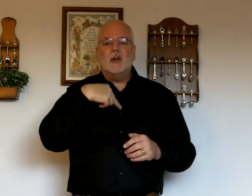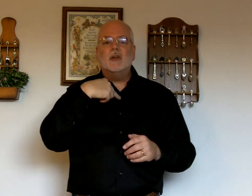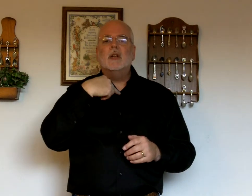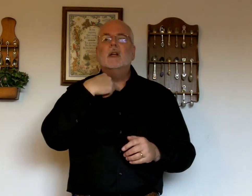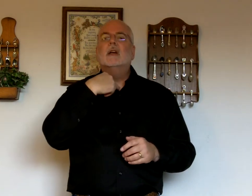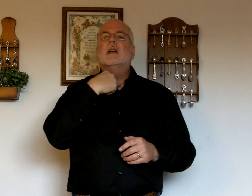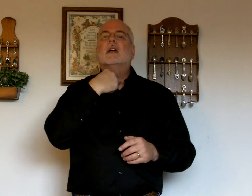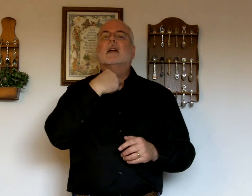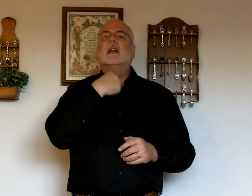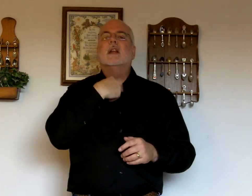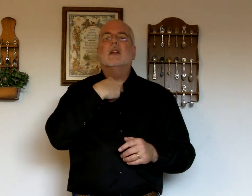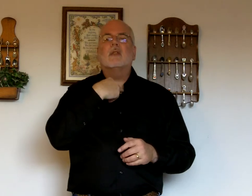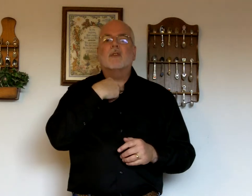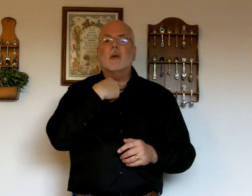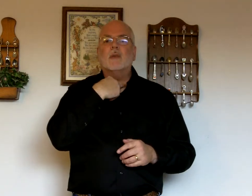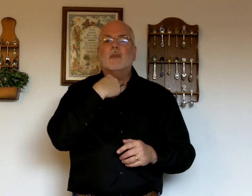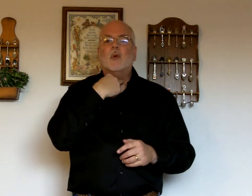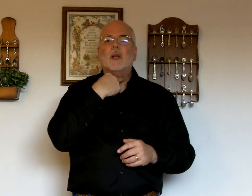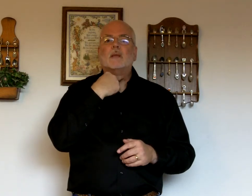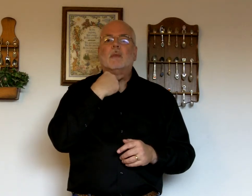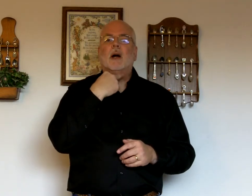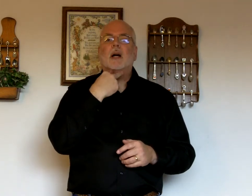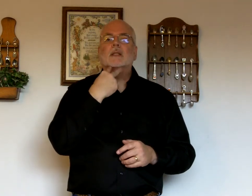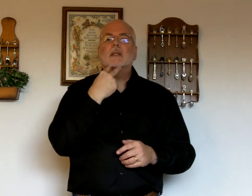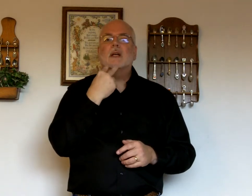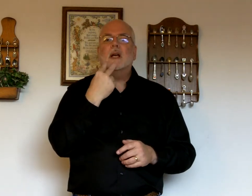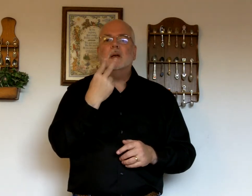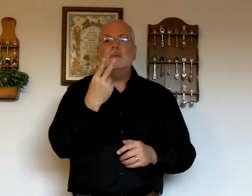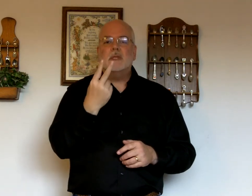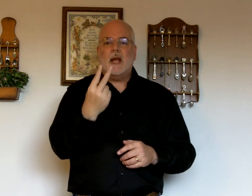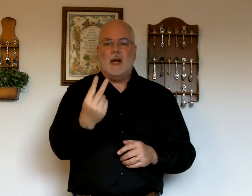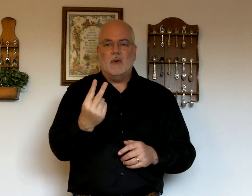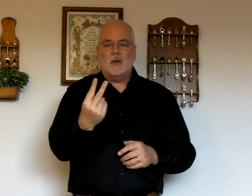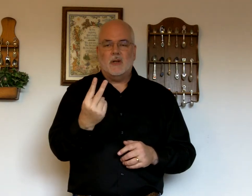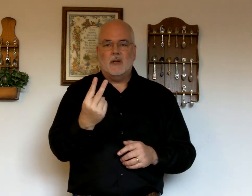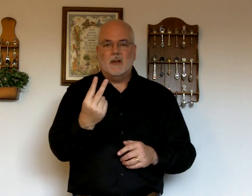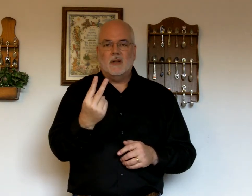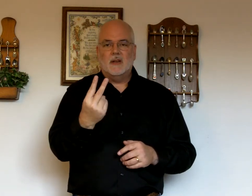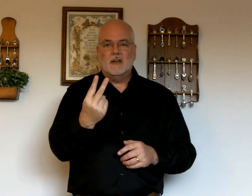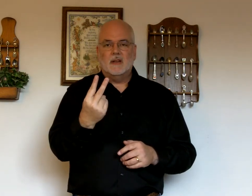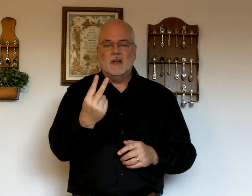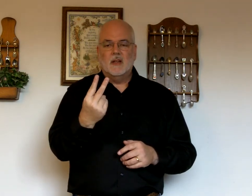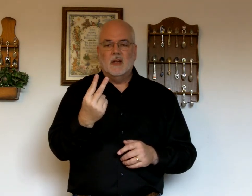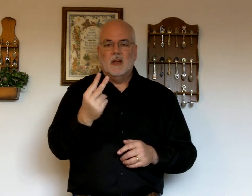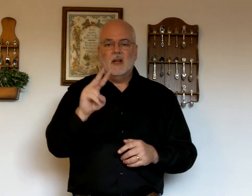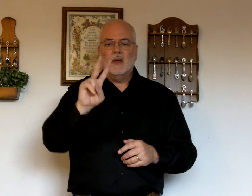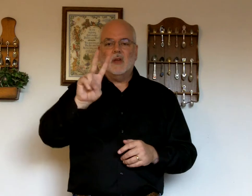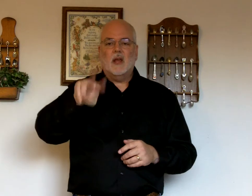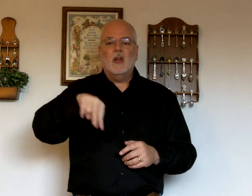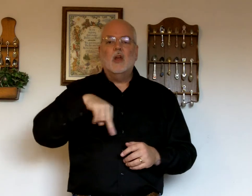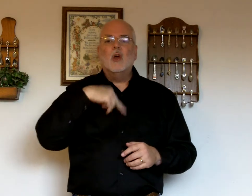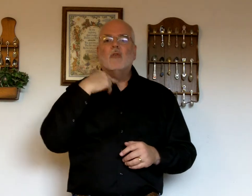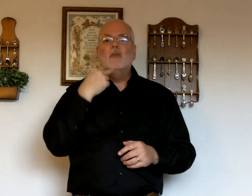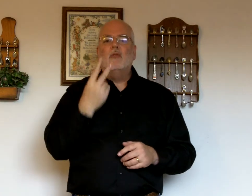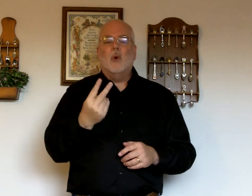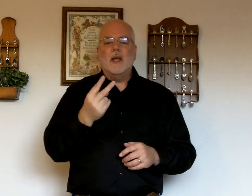And then from the voice box comes out. Okay. Voice.